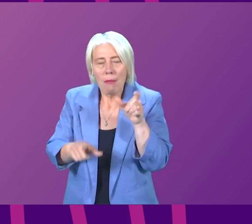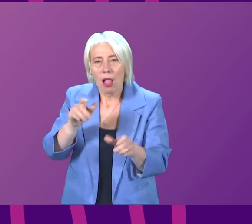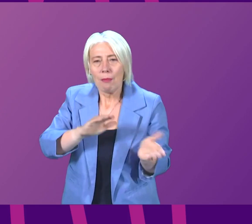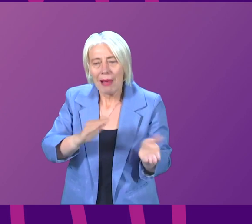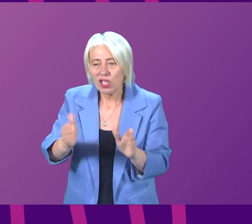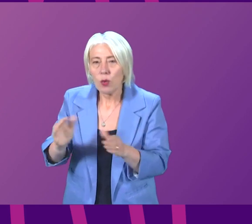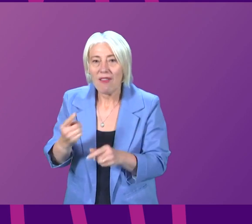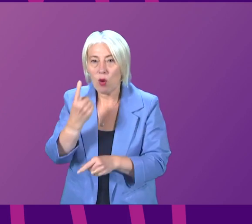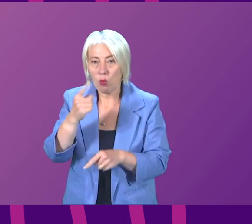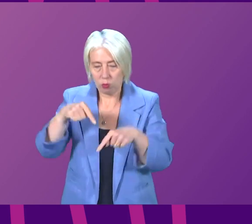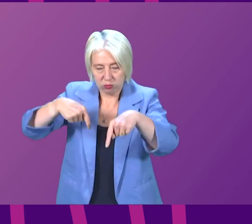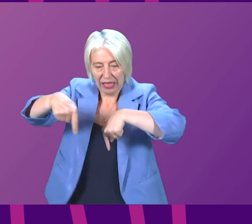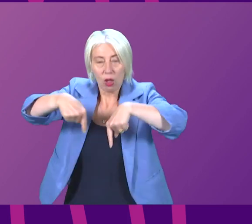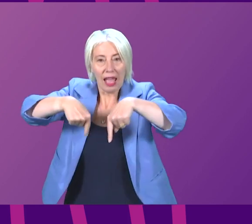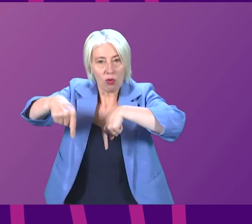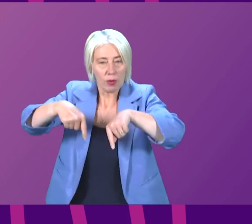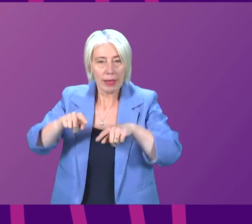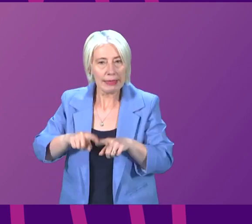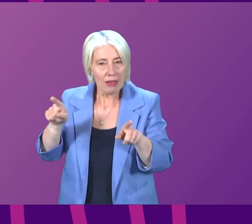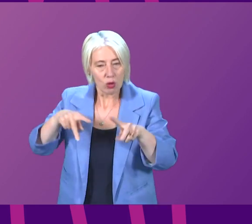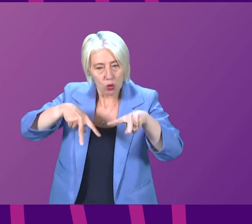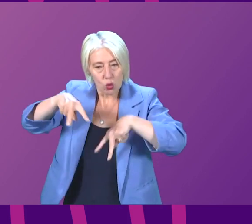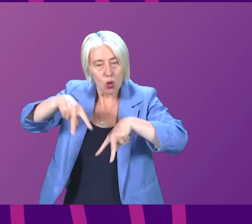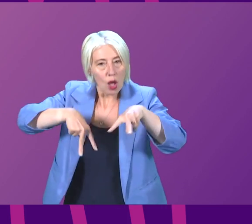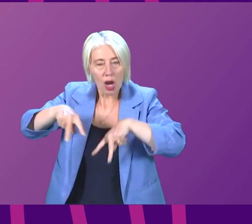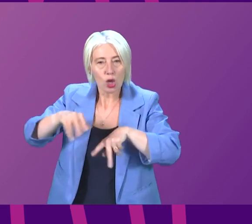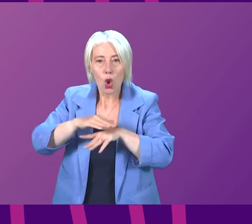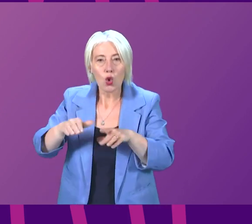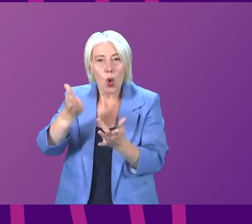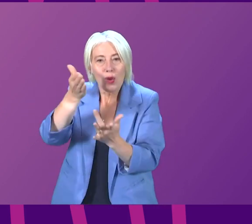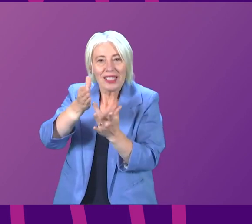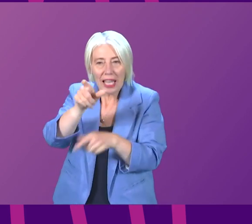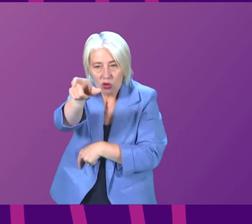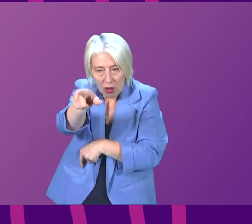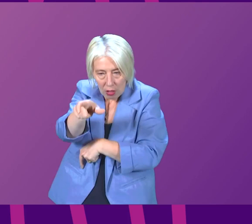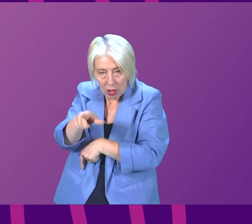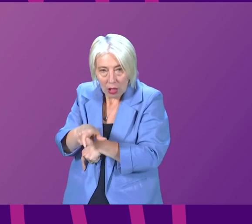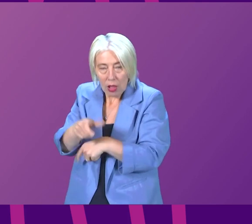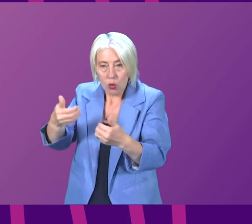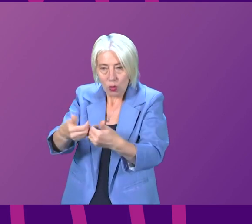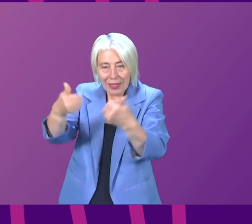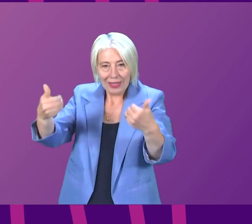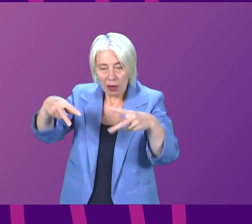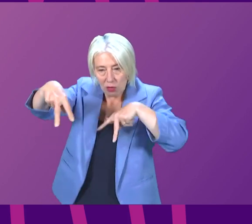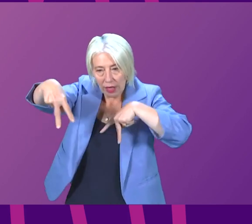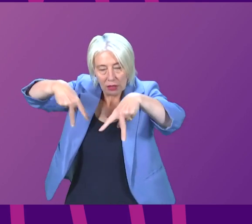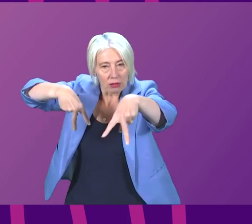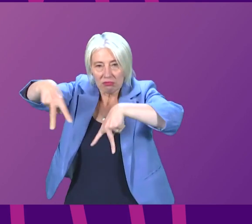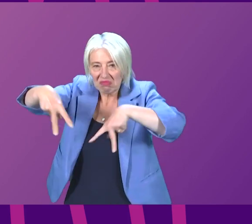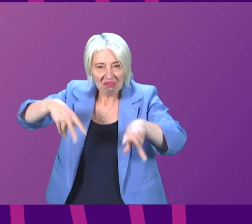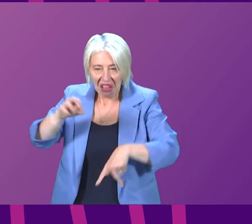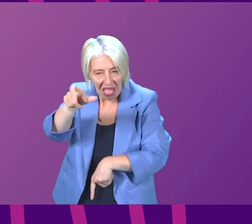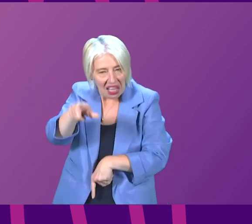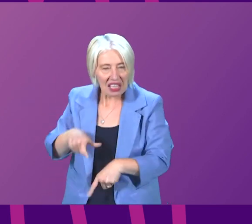because unlike dual carriageways there is no central reservation separating opposing flows of